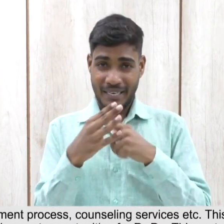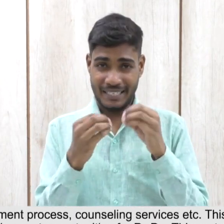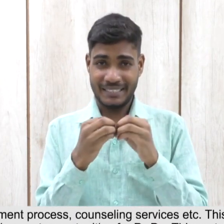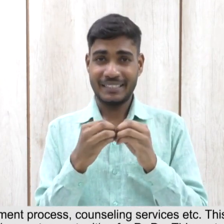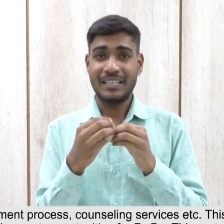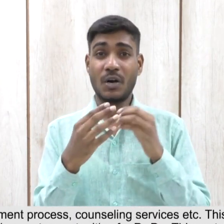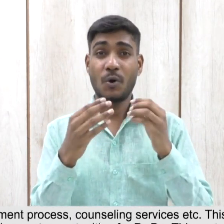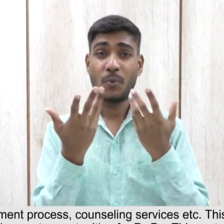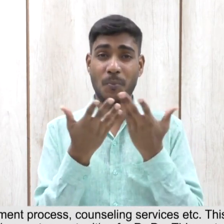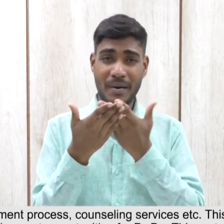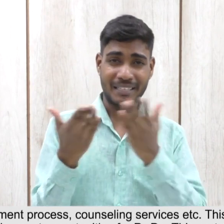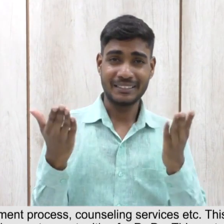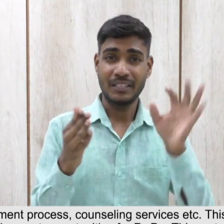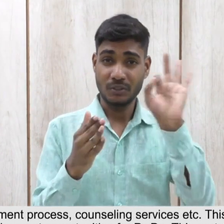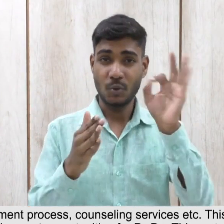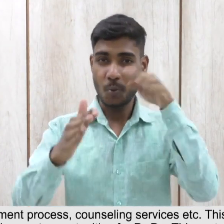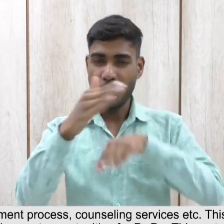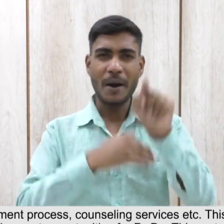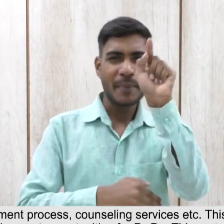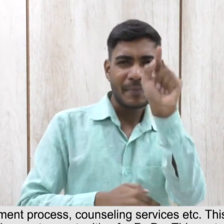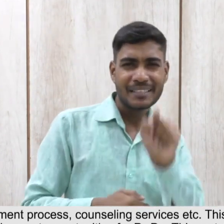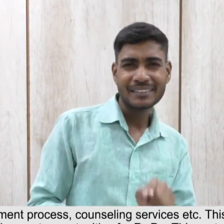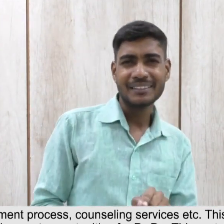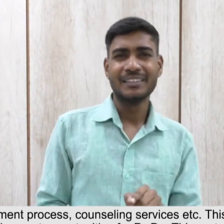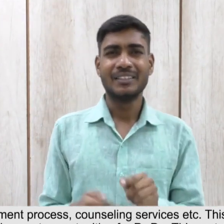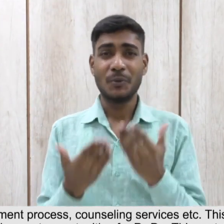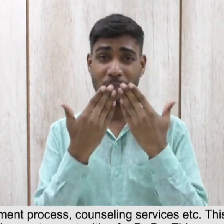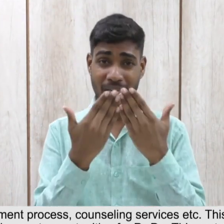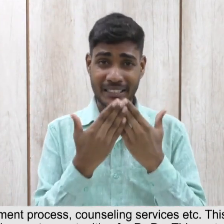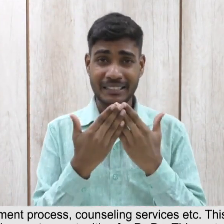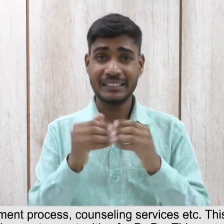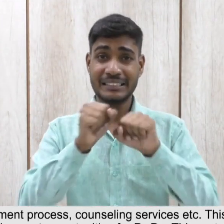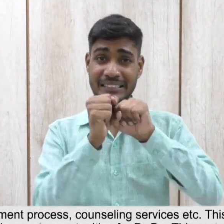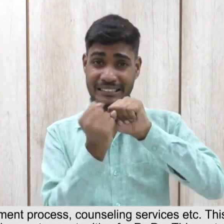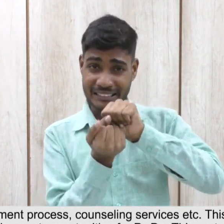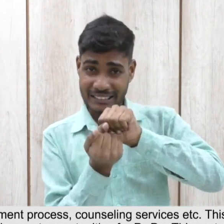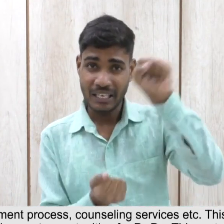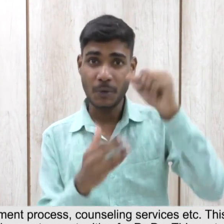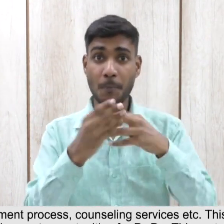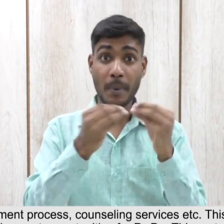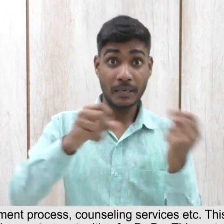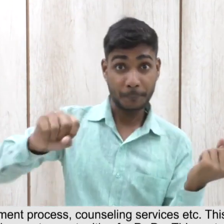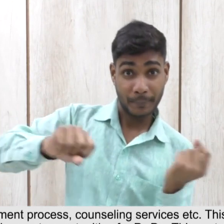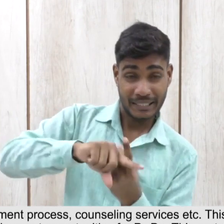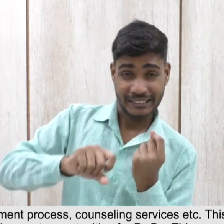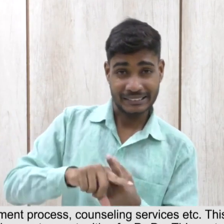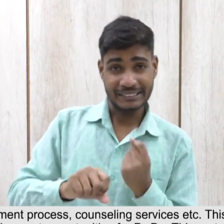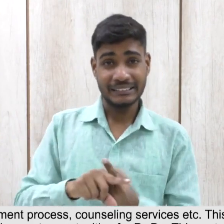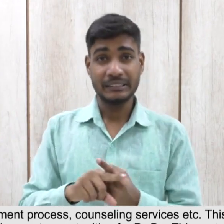eligibility criteria, recruitment process, counselling services etc. This portal will serve